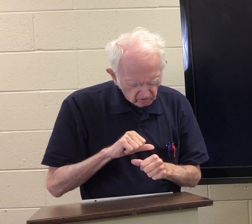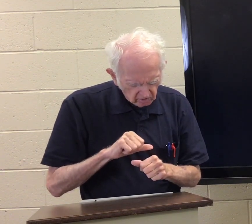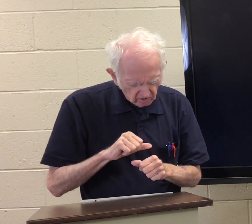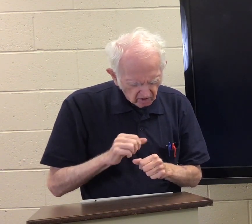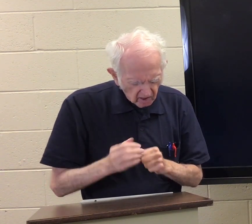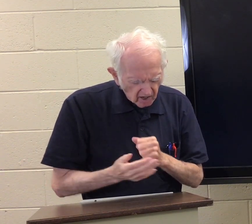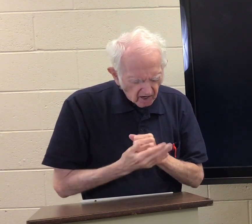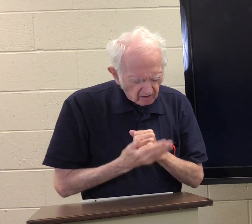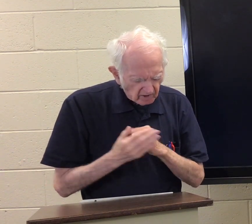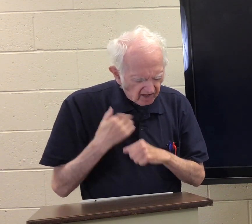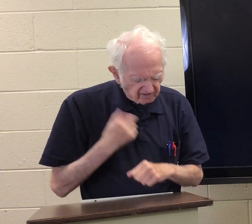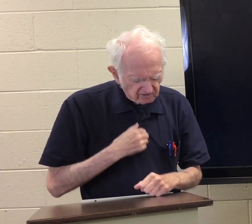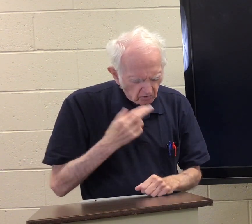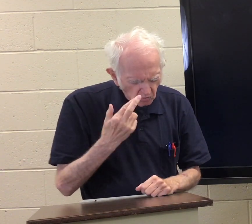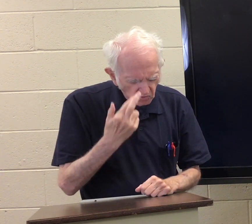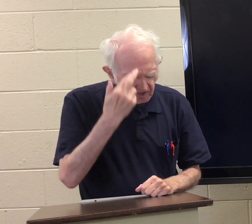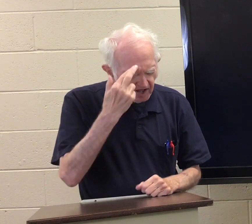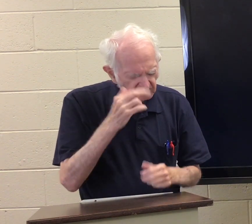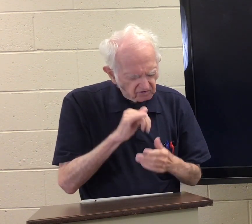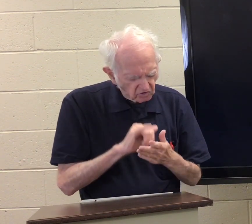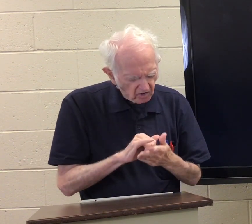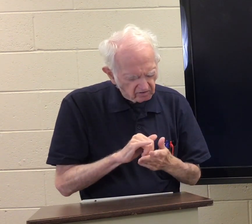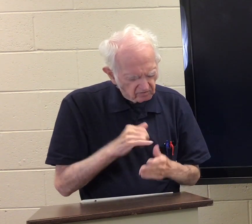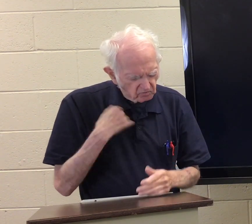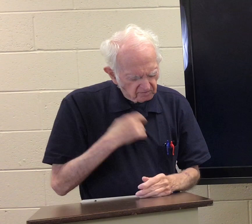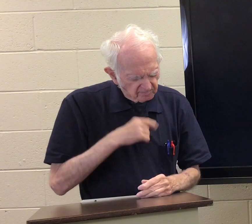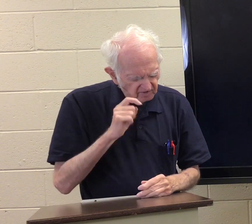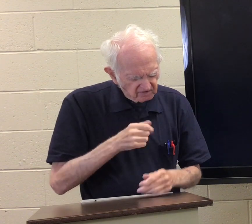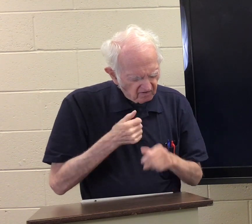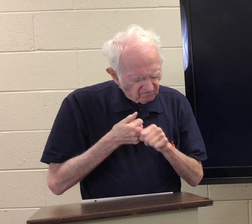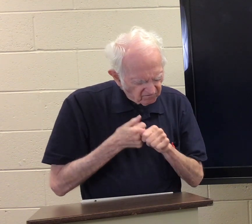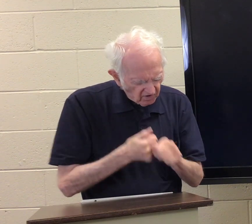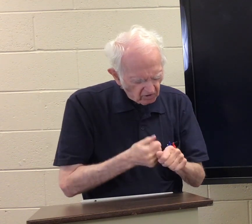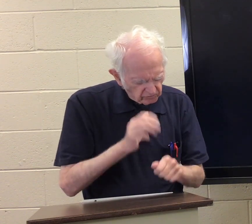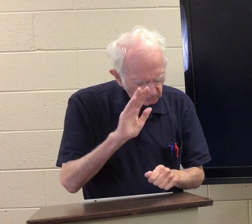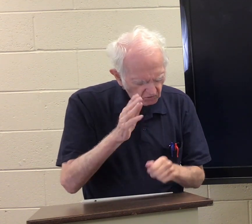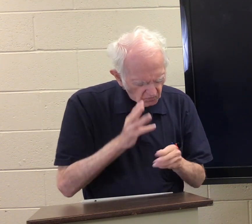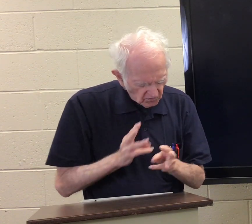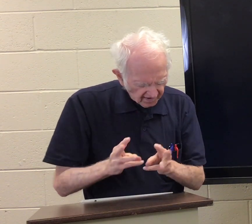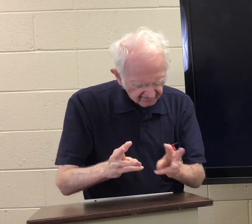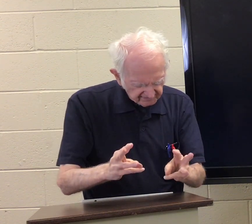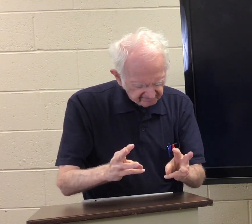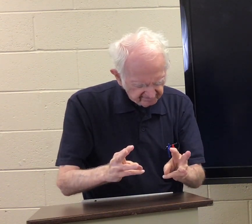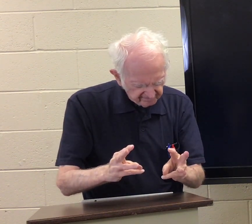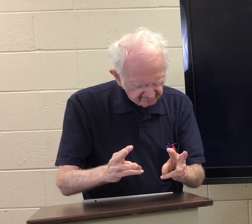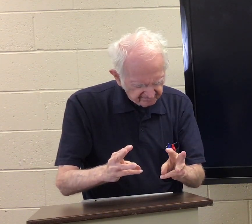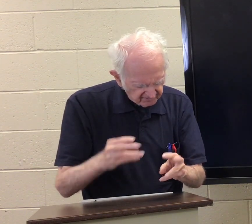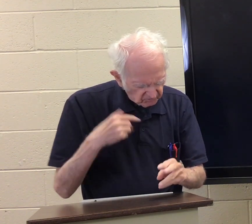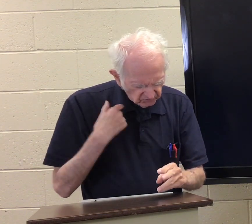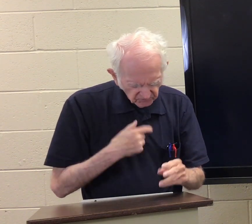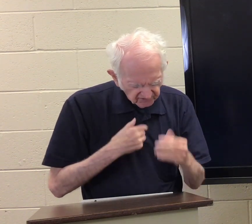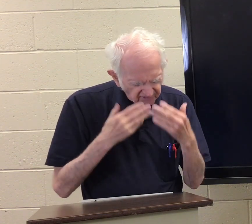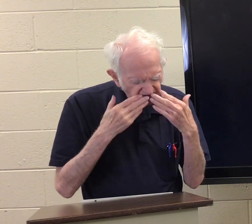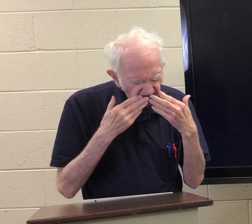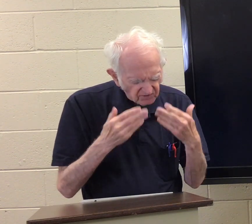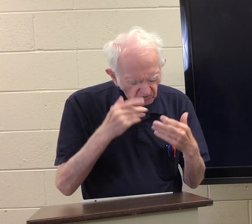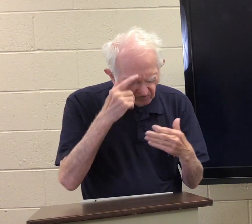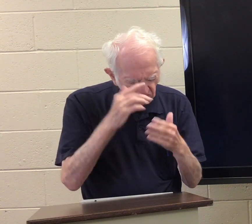to each other. And help us to realize that we must follow your way. We